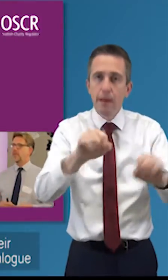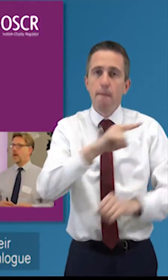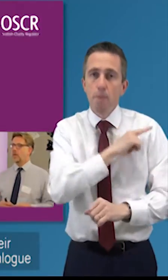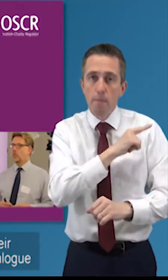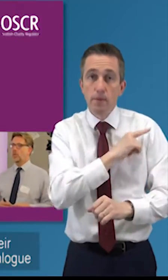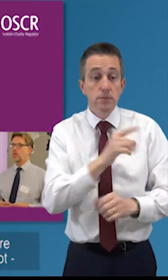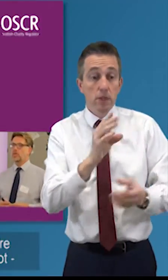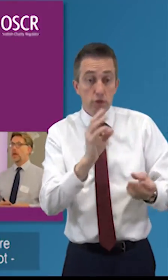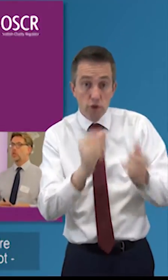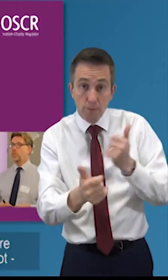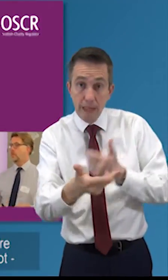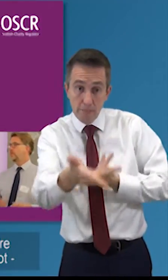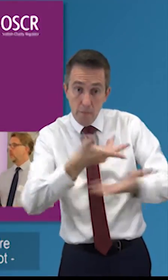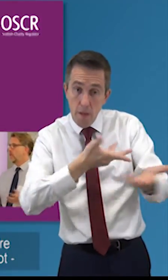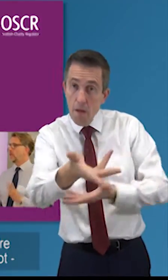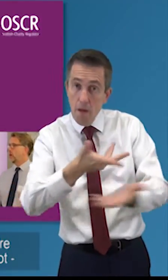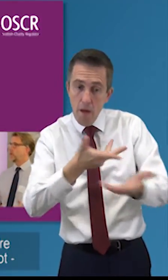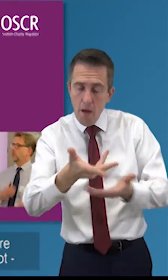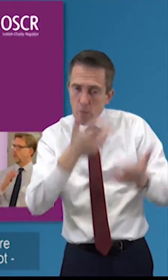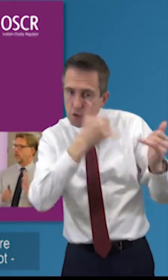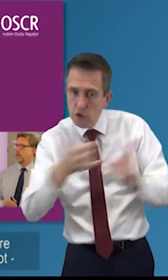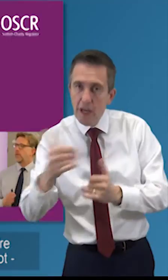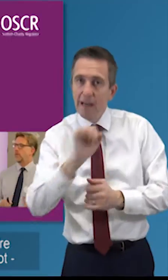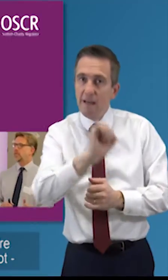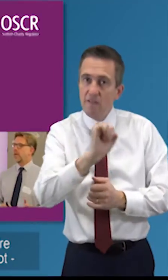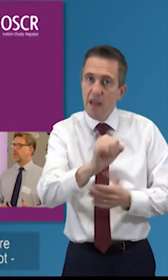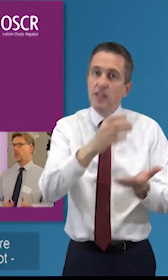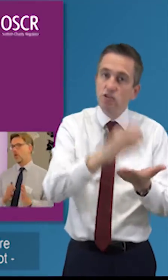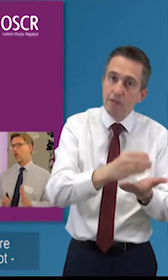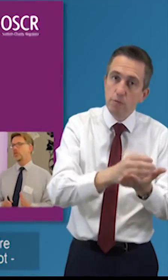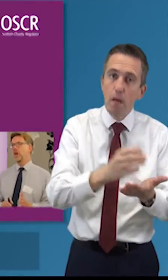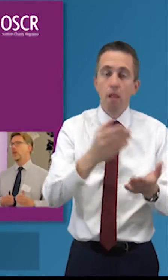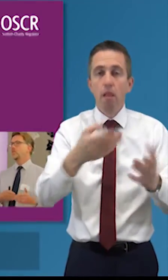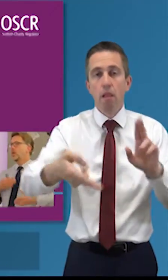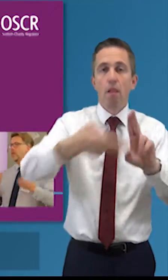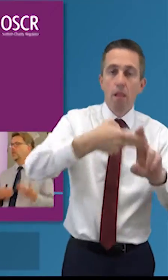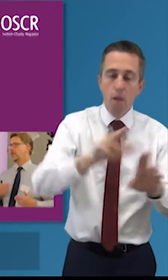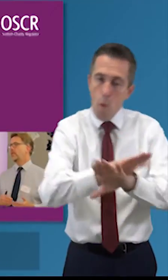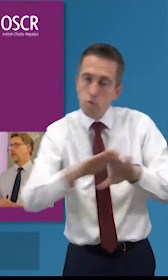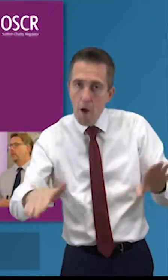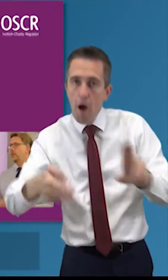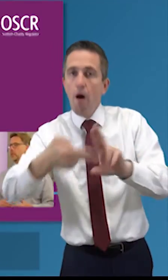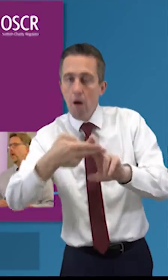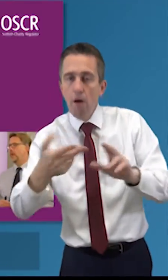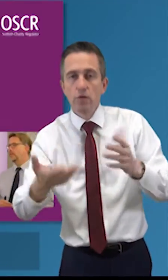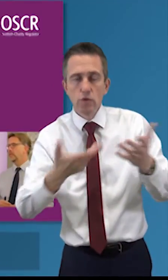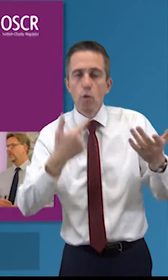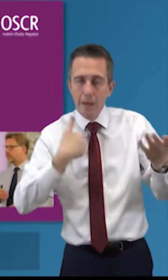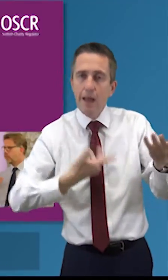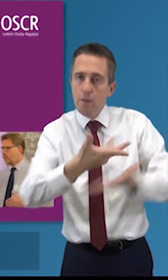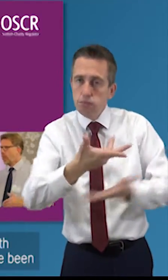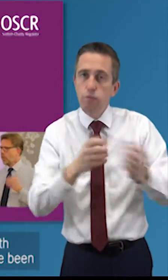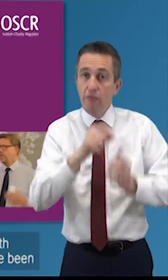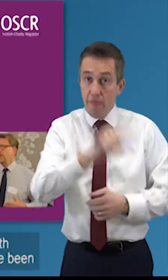a bit of dialogue with them about those purposes whether they're charitable whether they're understandable or not so they're reasonably fresh in people's minds